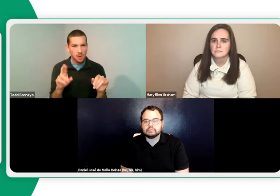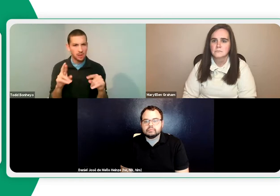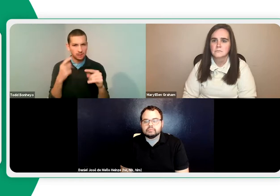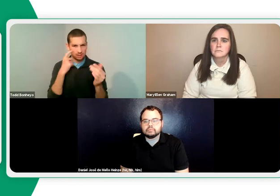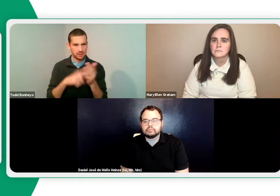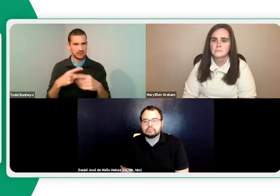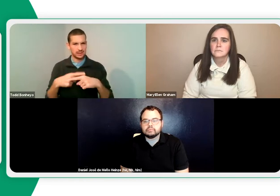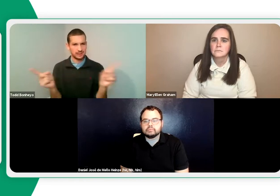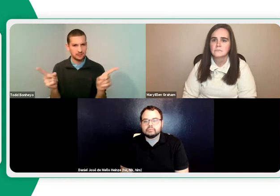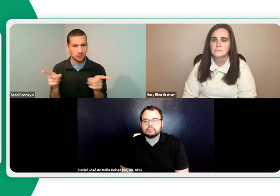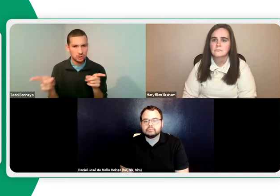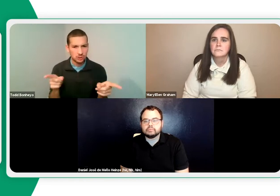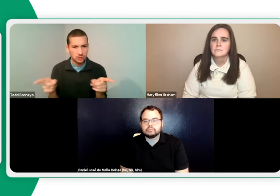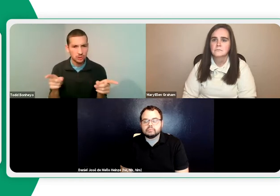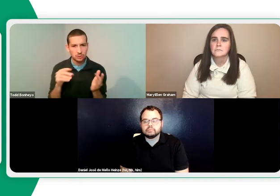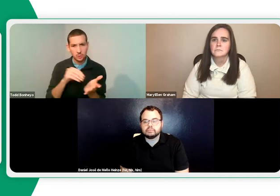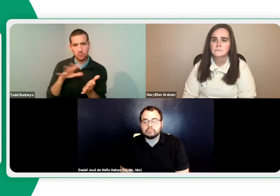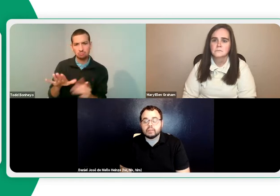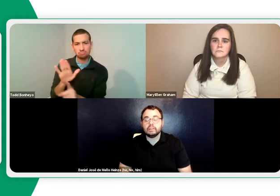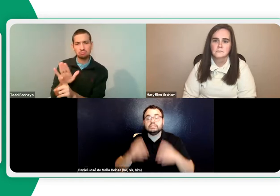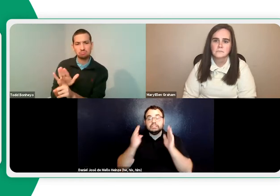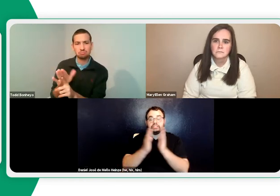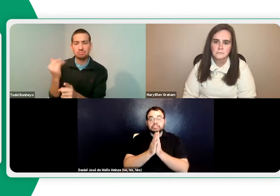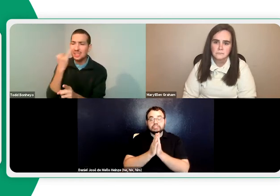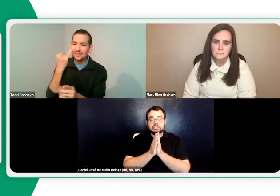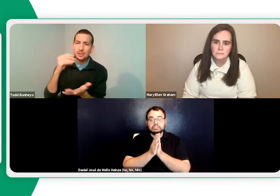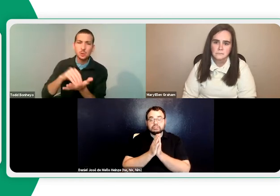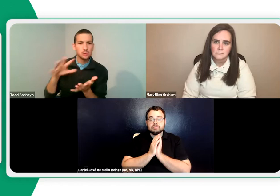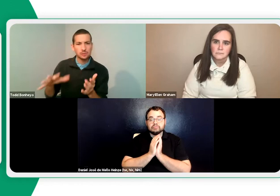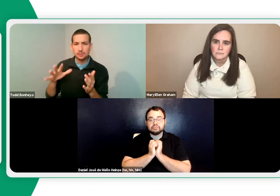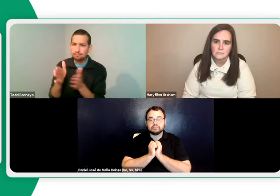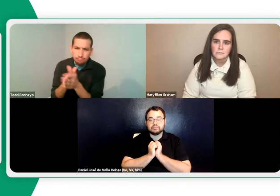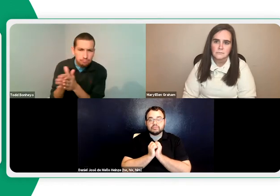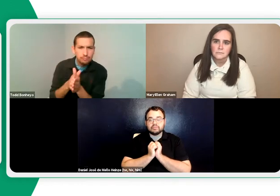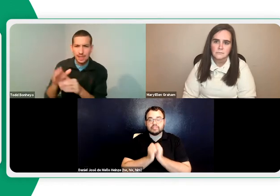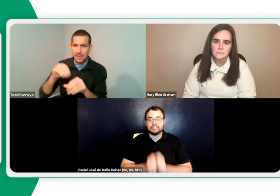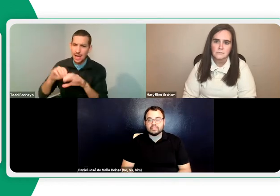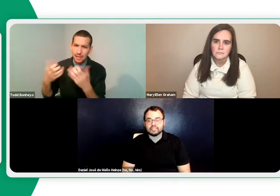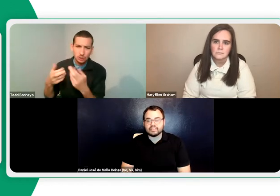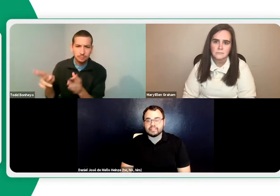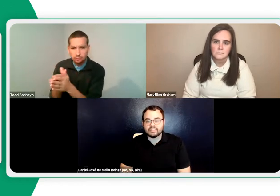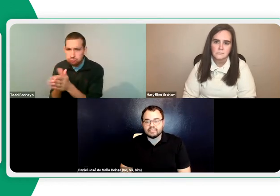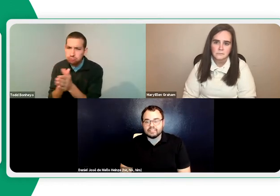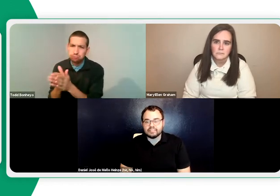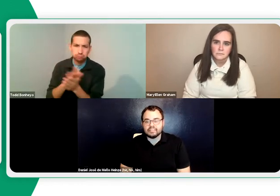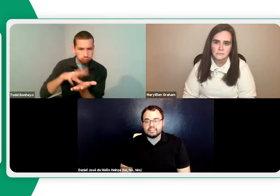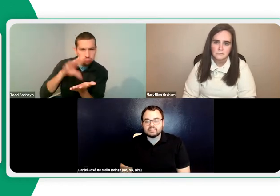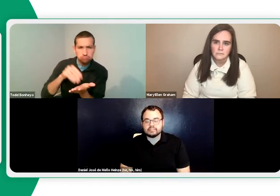face-to-face class. Do you notice any difference between the two in the performance, student performance? I mean,